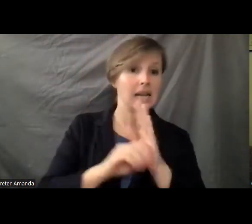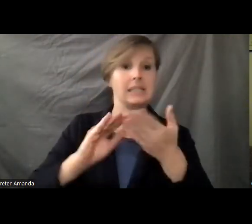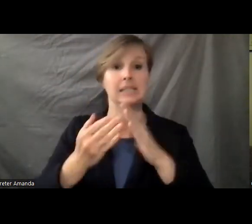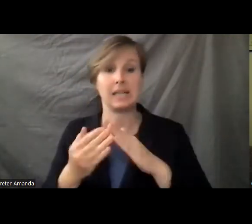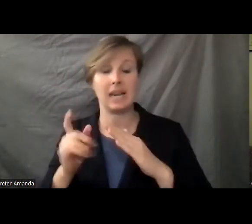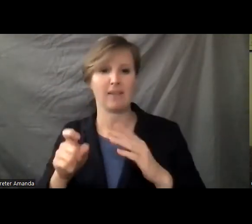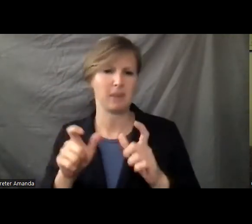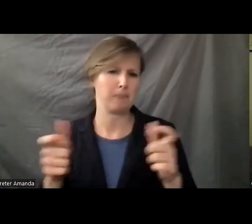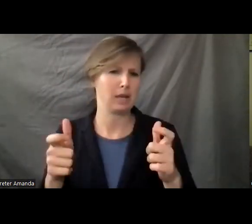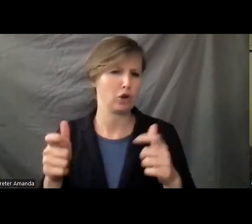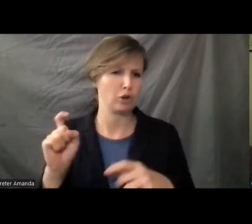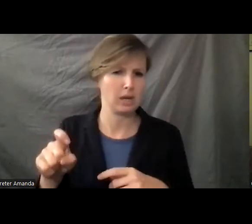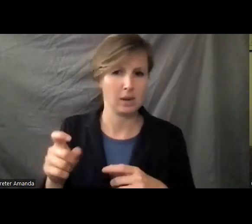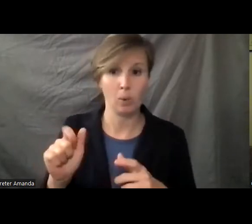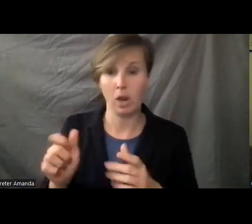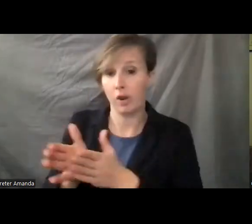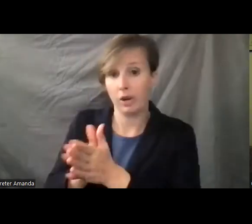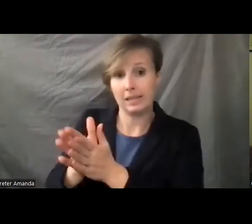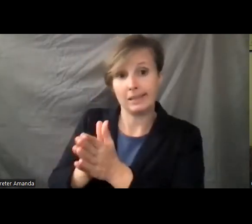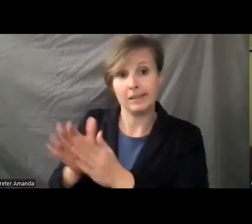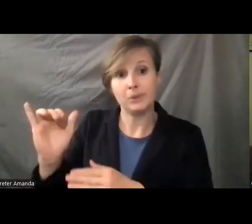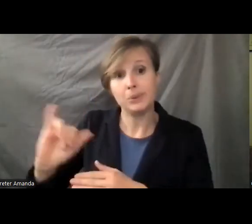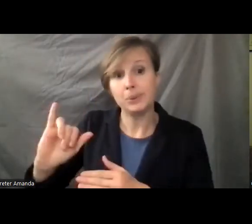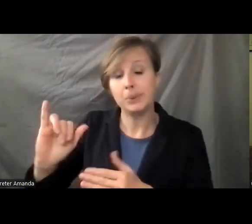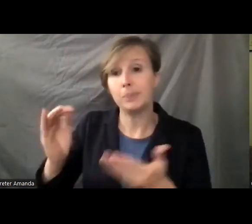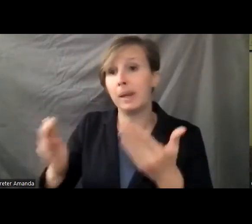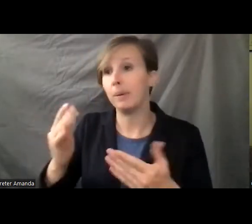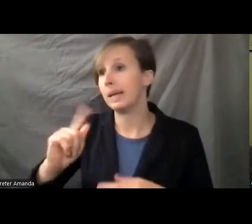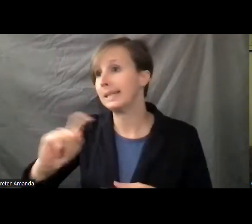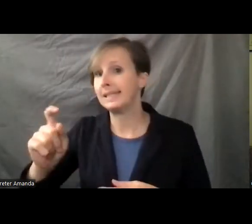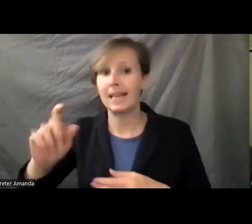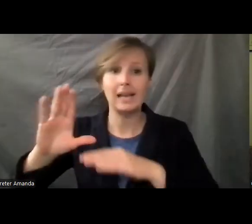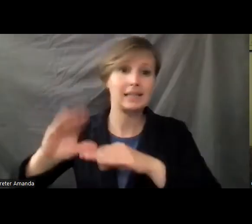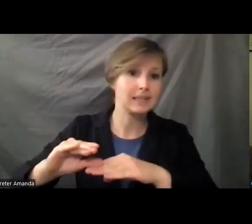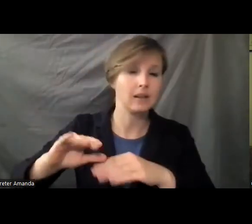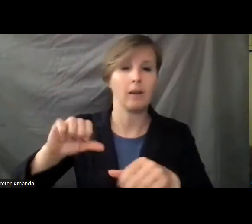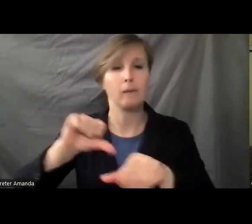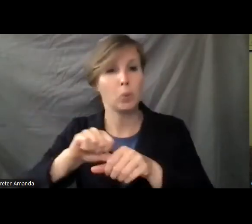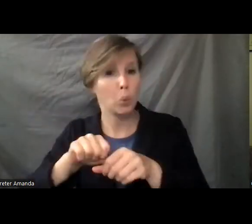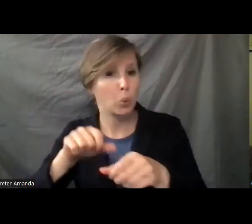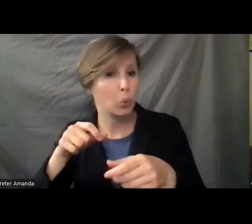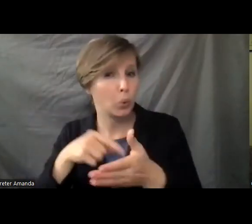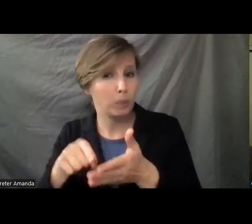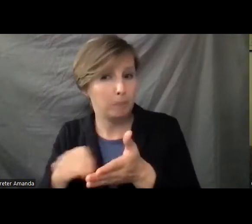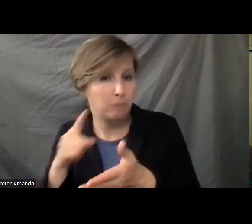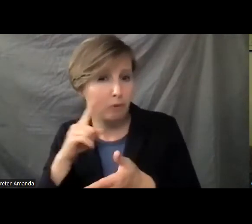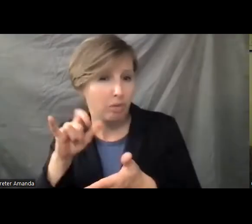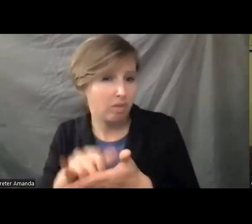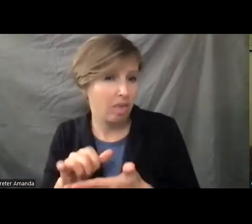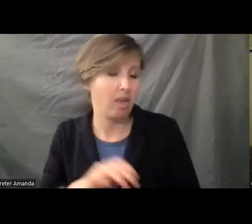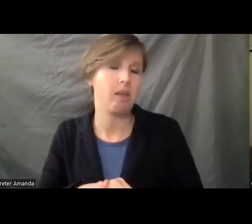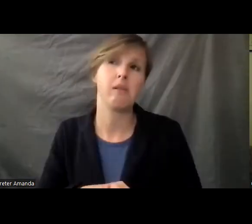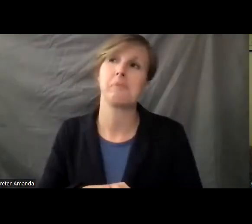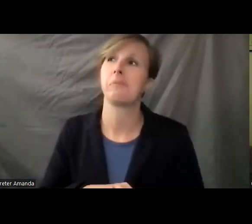need to look at that. We can also incentivize perhaps tax incentives, fuel expense coverages, things like that,